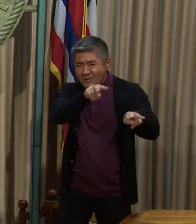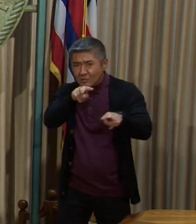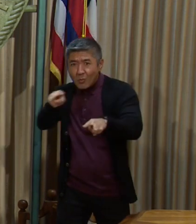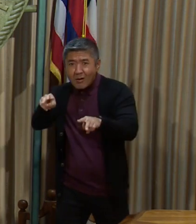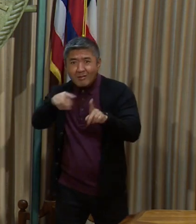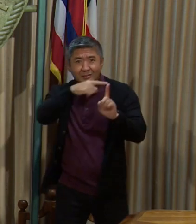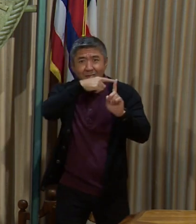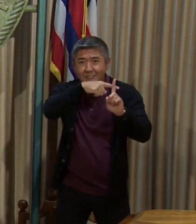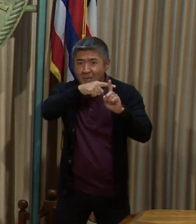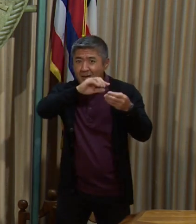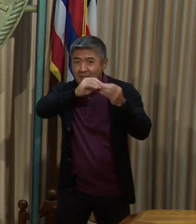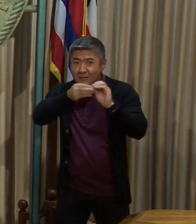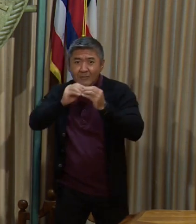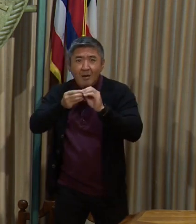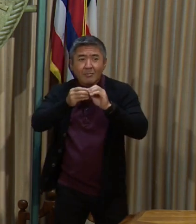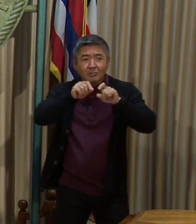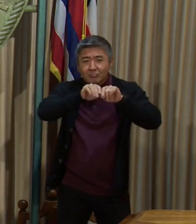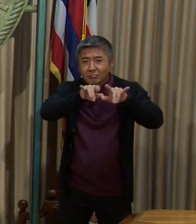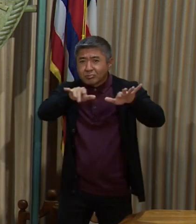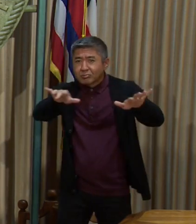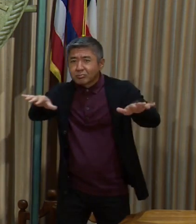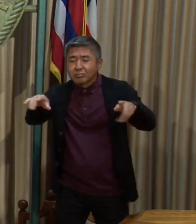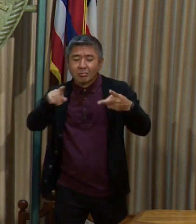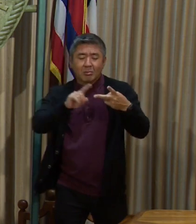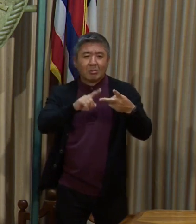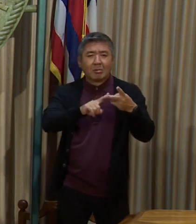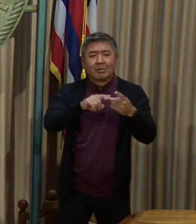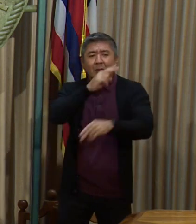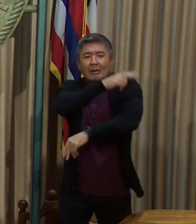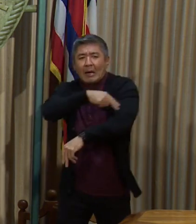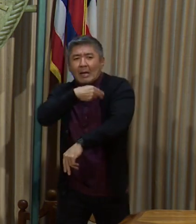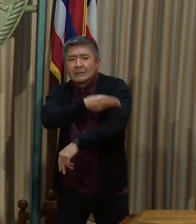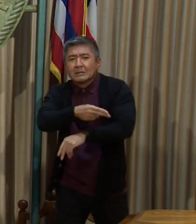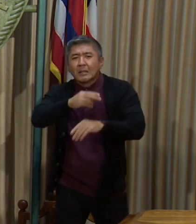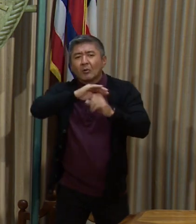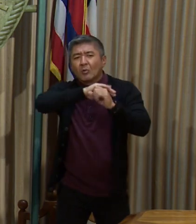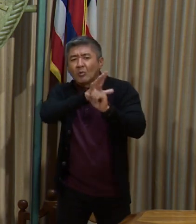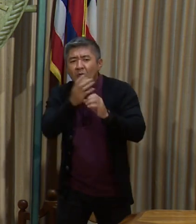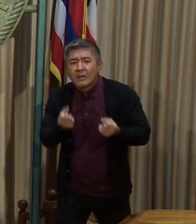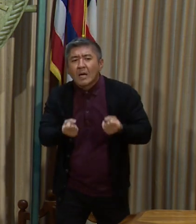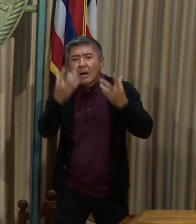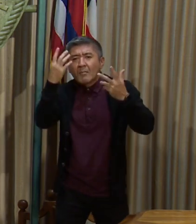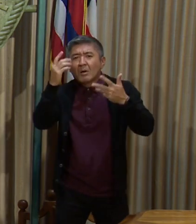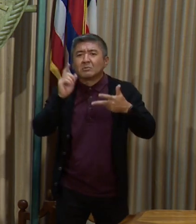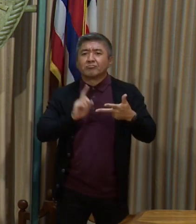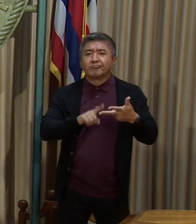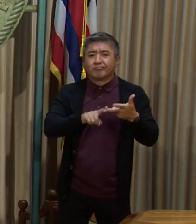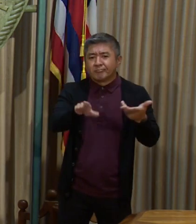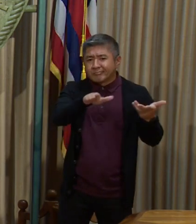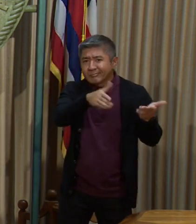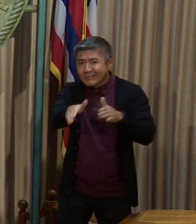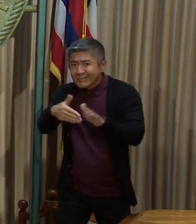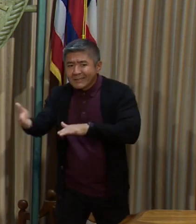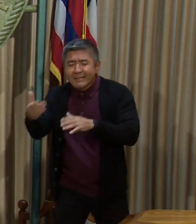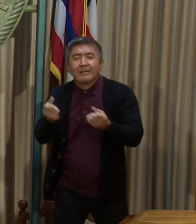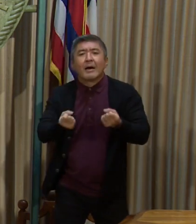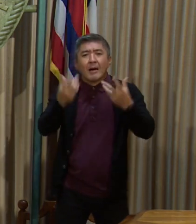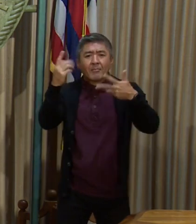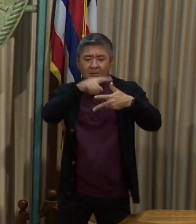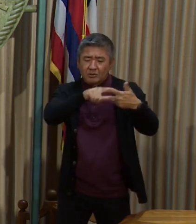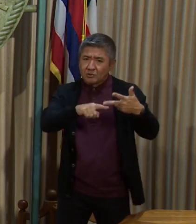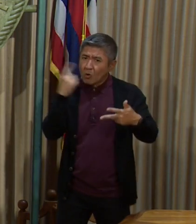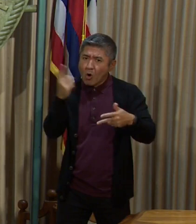activity in our community, hospitalizations, and fatalities here caused by COVID-19.